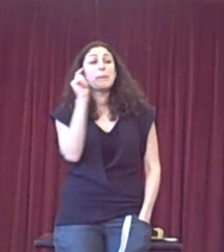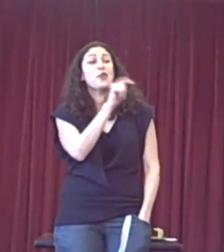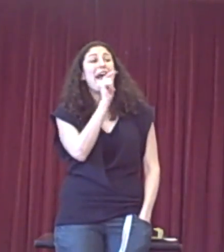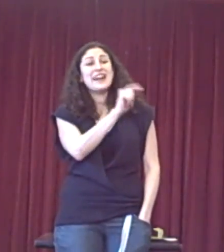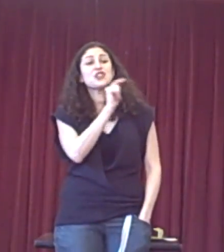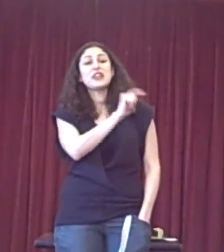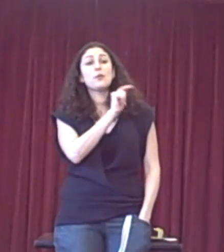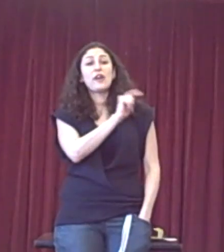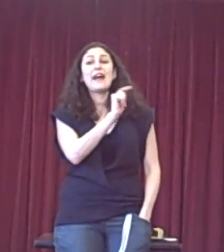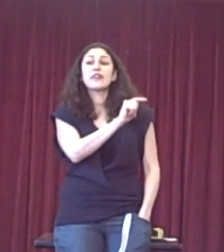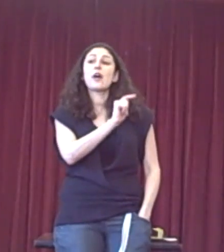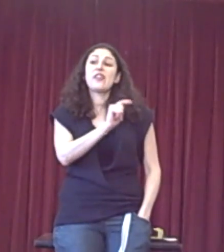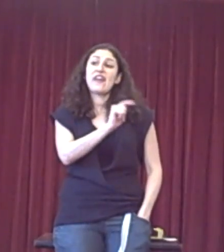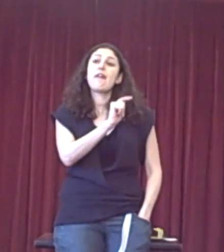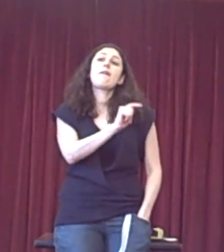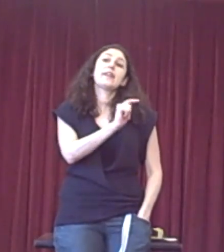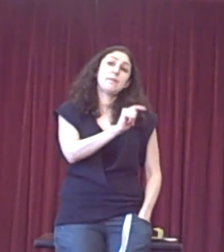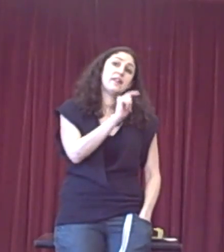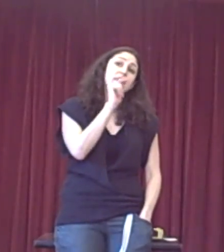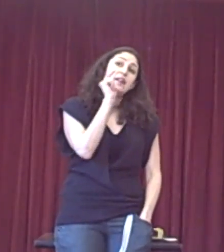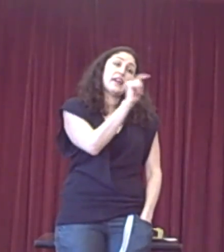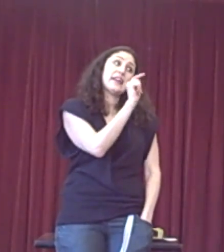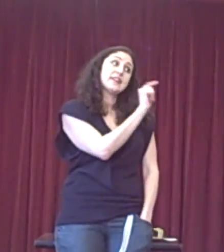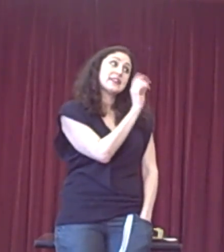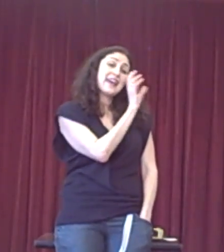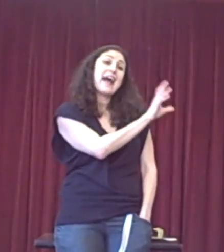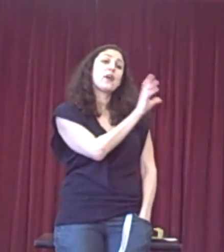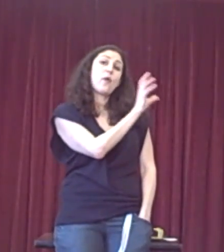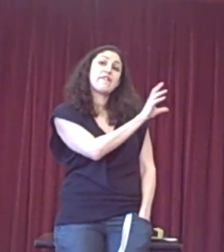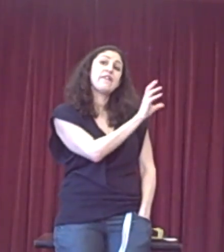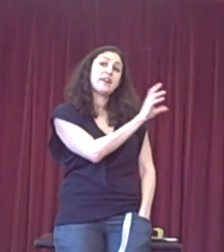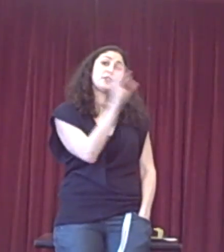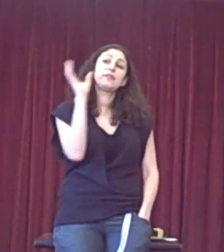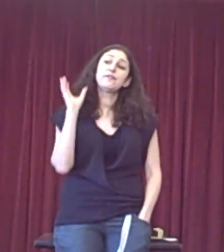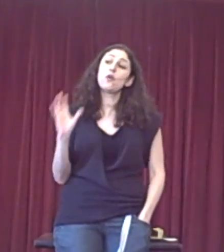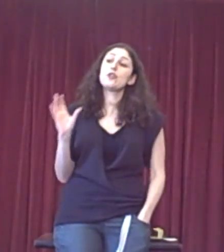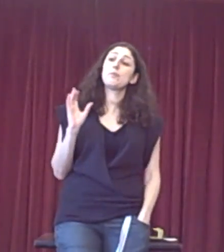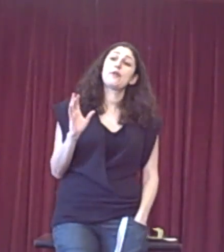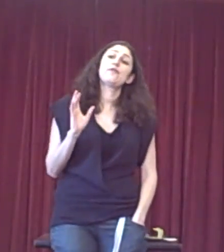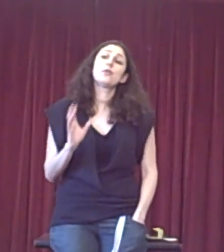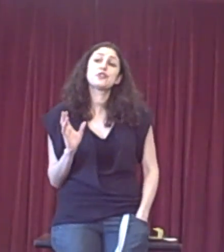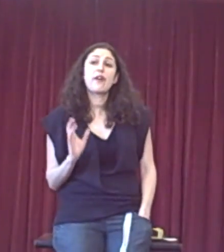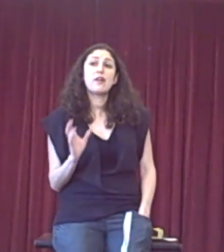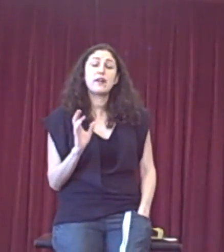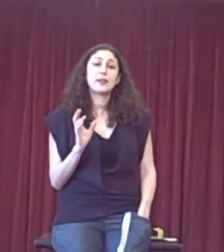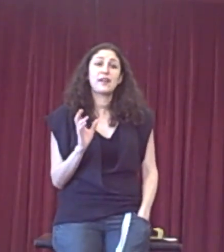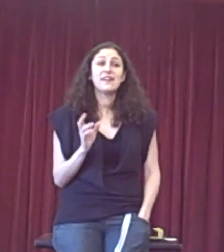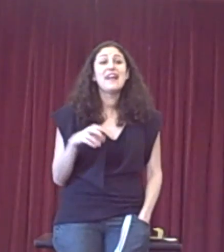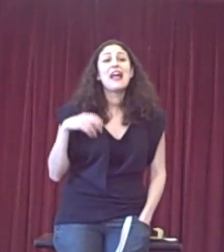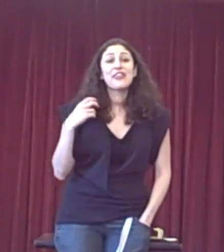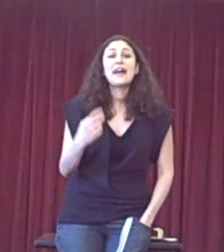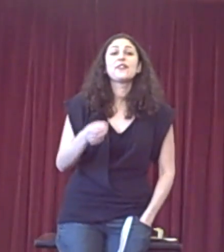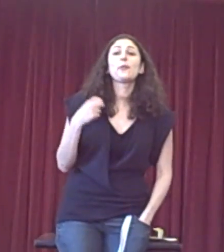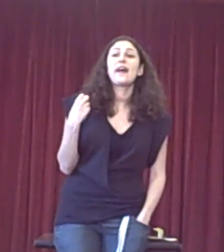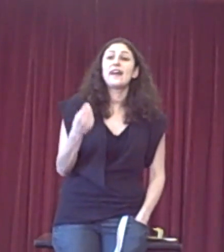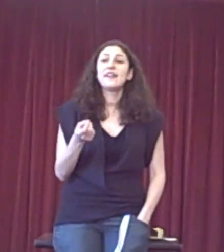But you actually want to have a go at their argument in an attack way first, before you put forward your own argument. That's when